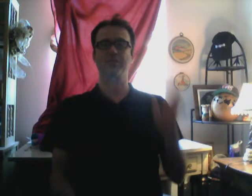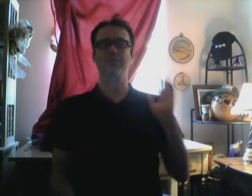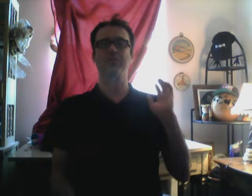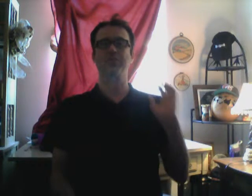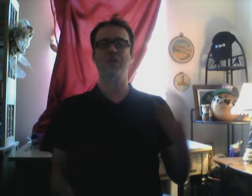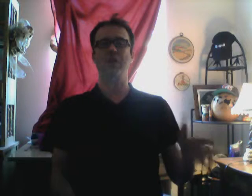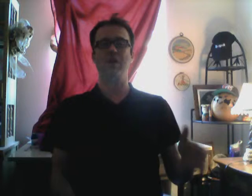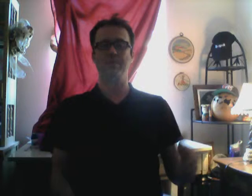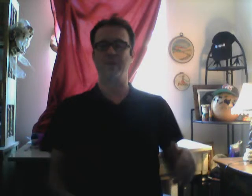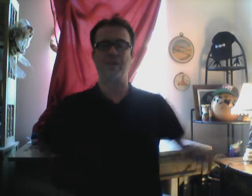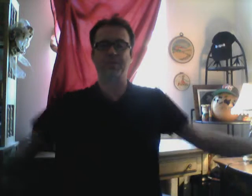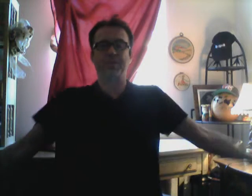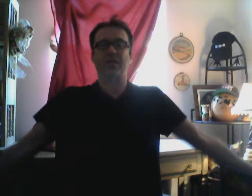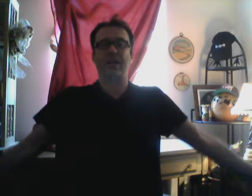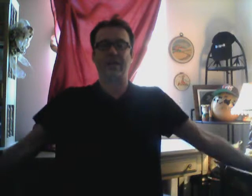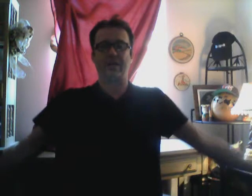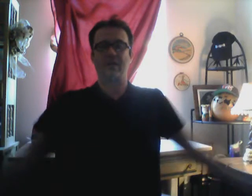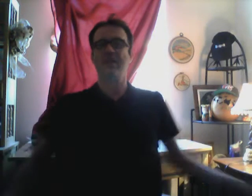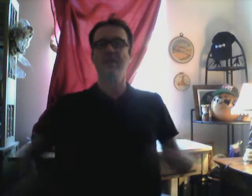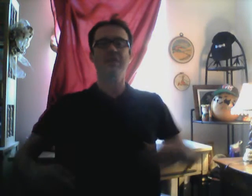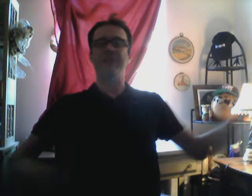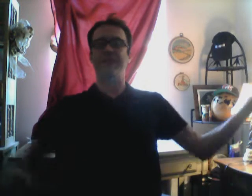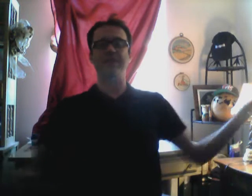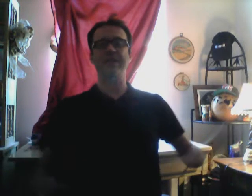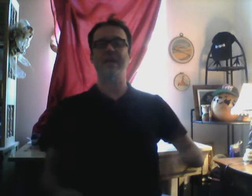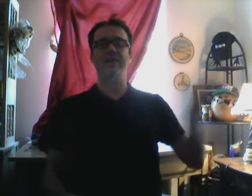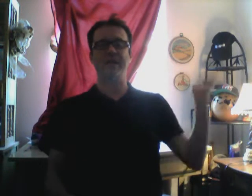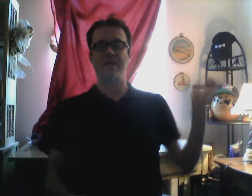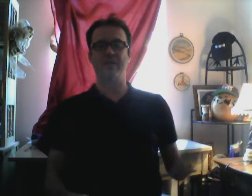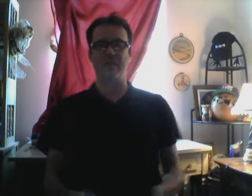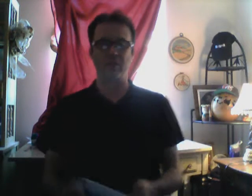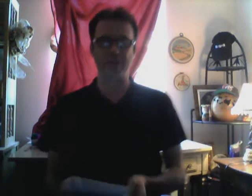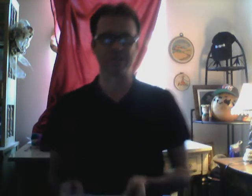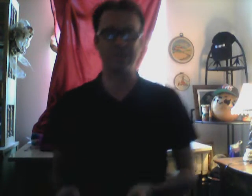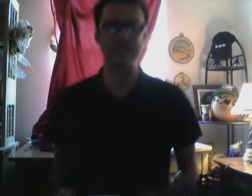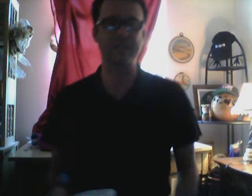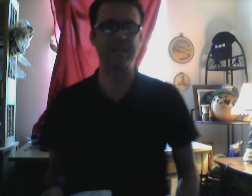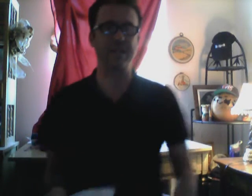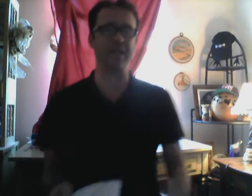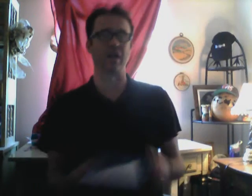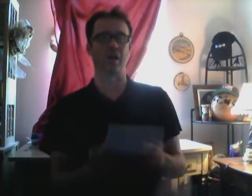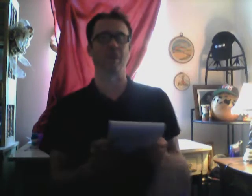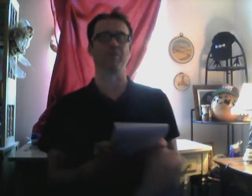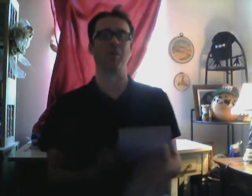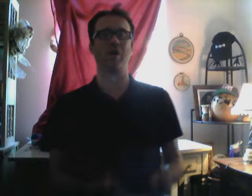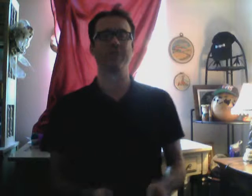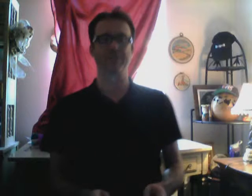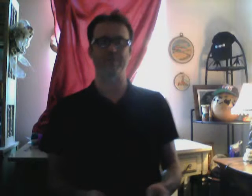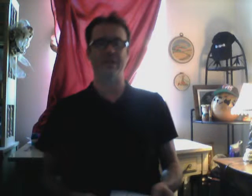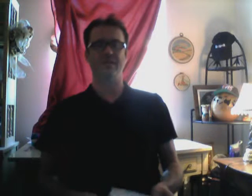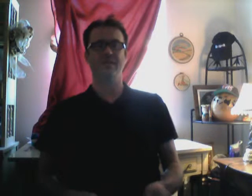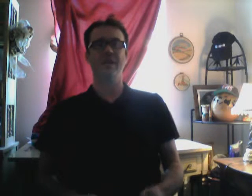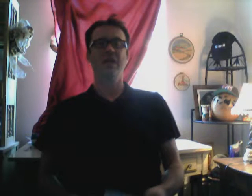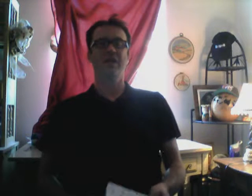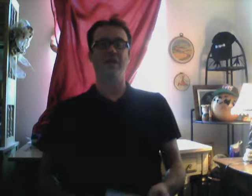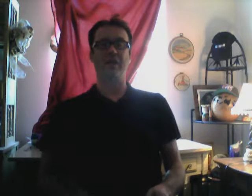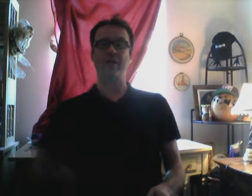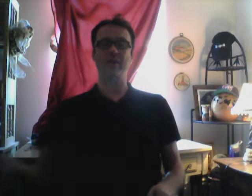Distribution hub. You know. I'm just laying there. Every day. They get. You know. It's. It's like they. From office space. You know. They already